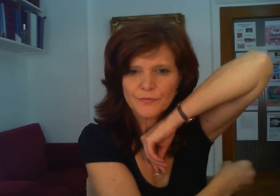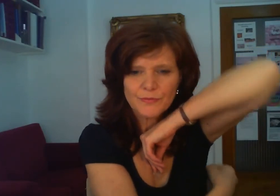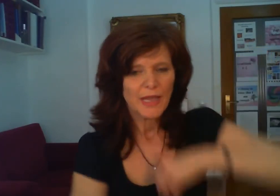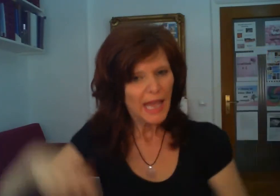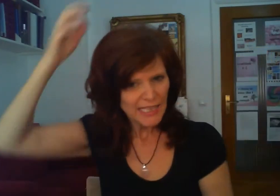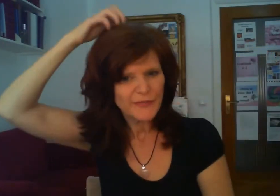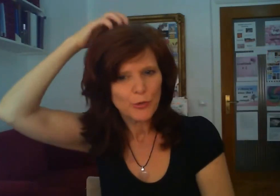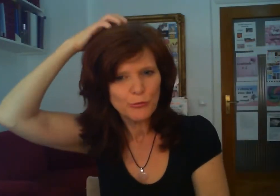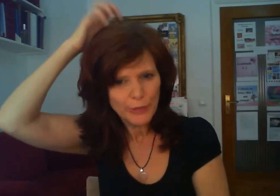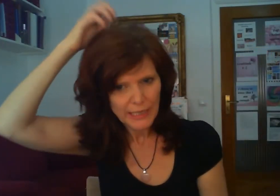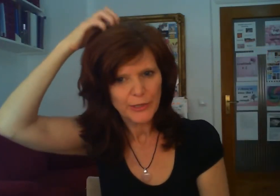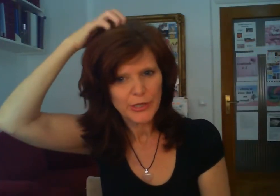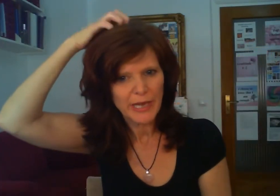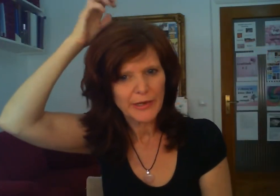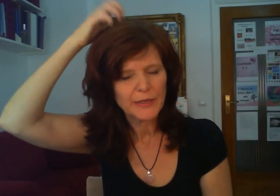and to feel really good about it